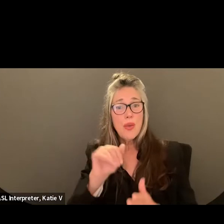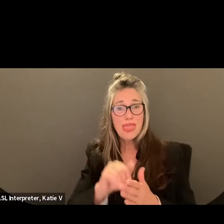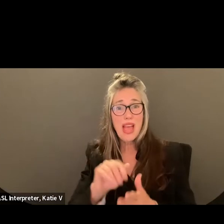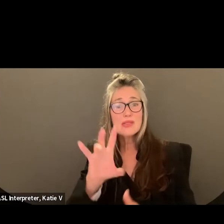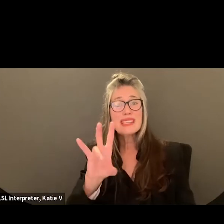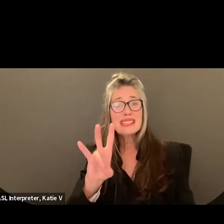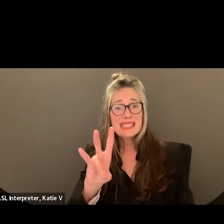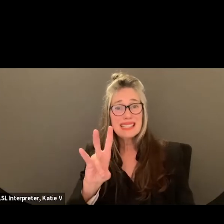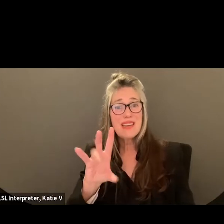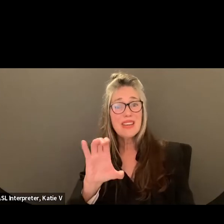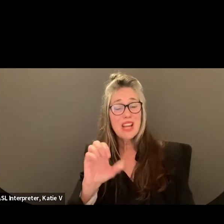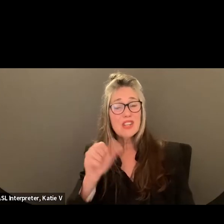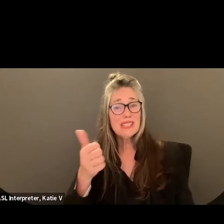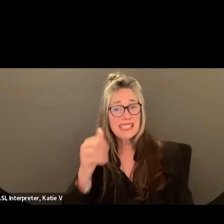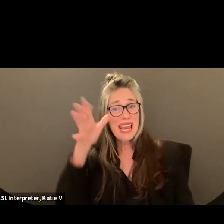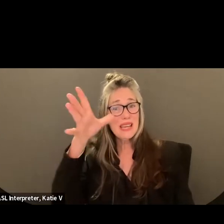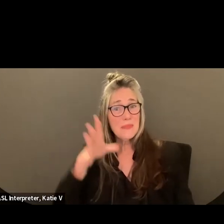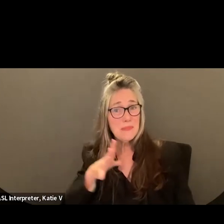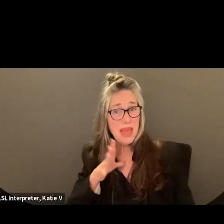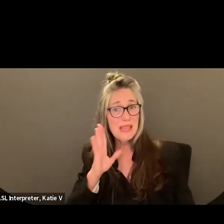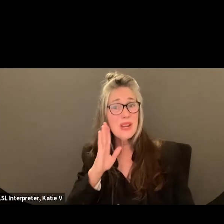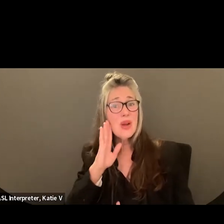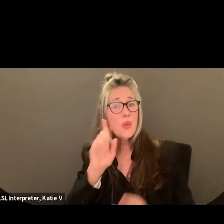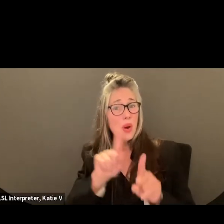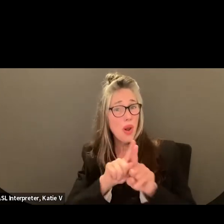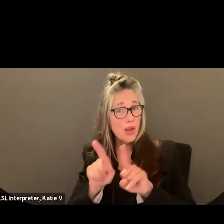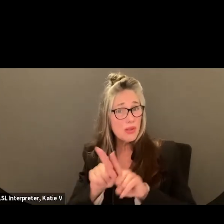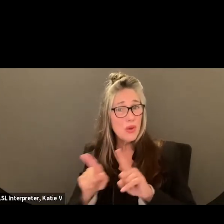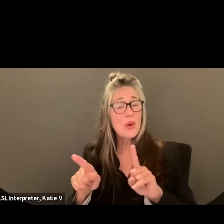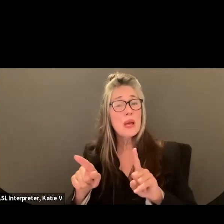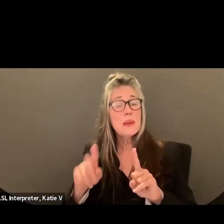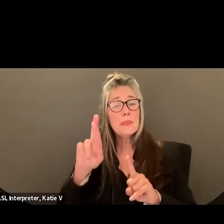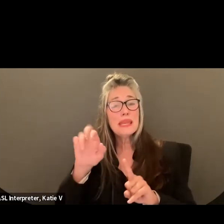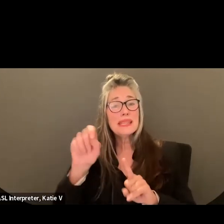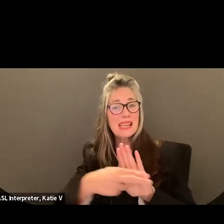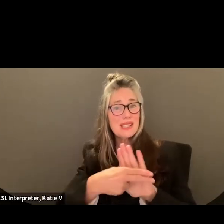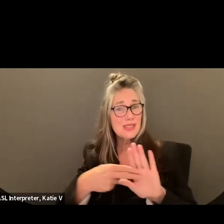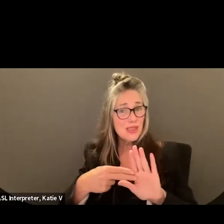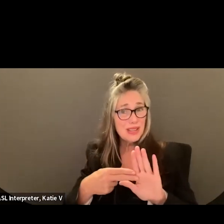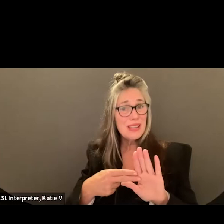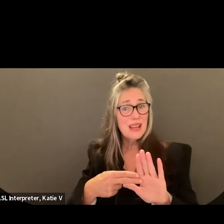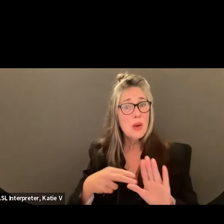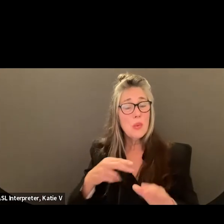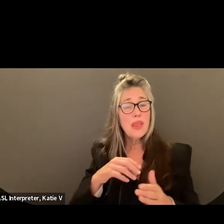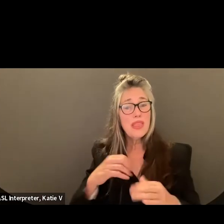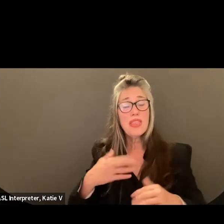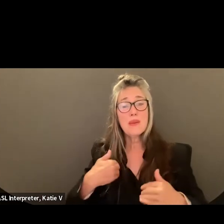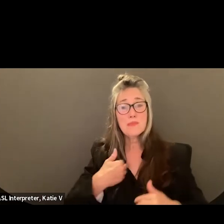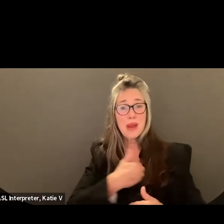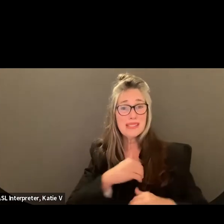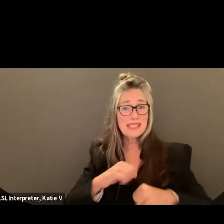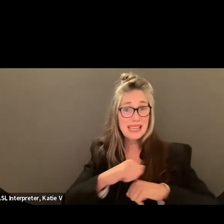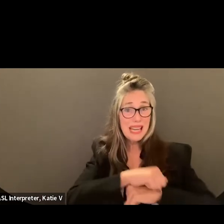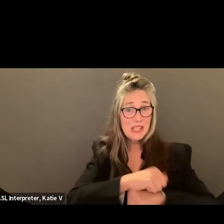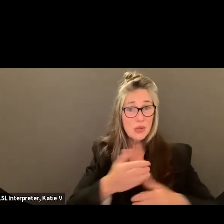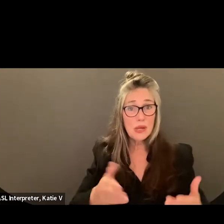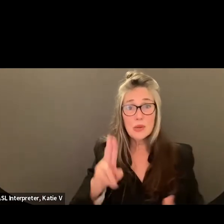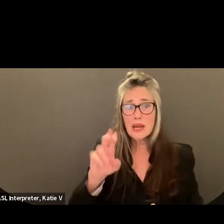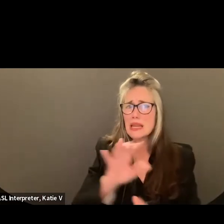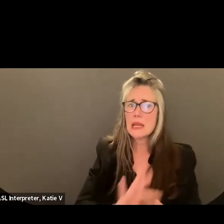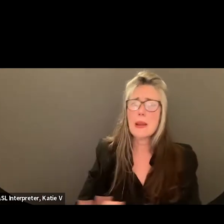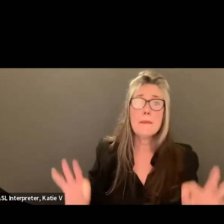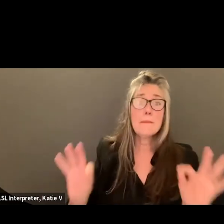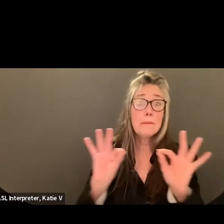cancer in the U.S. And so importance of early detection and testing is,